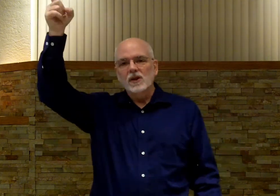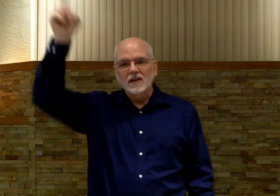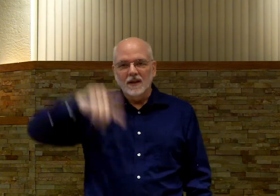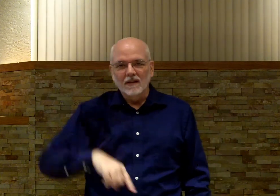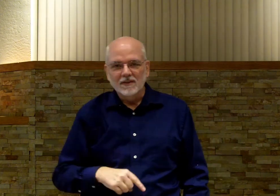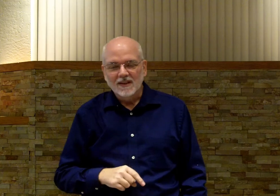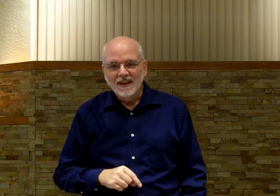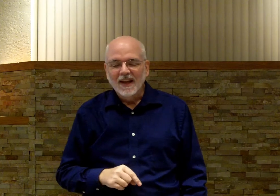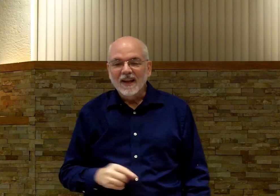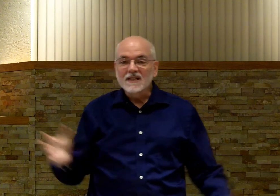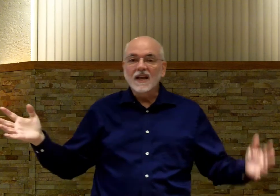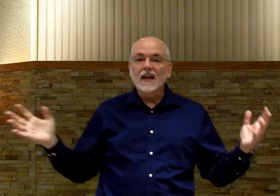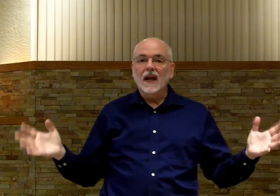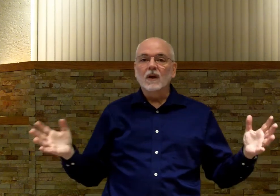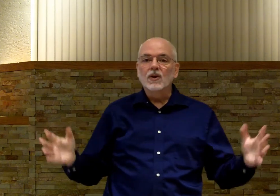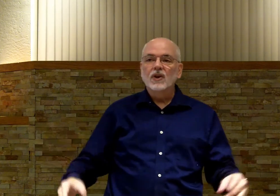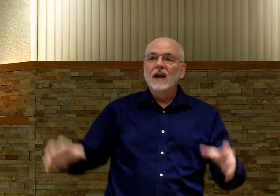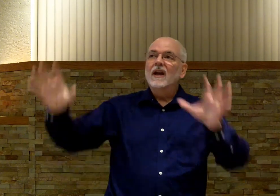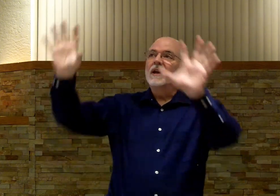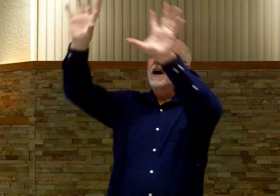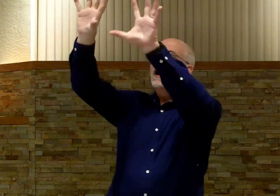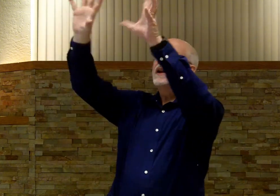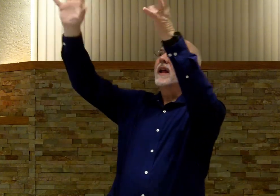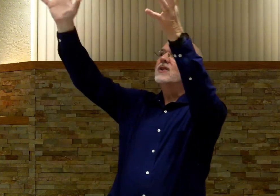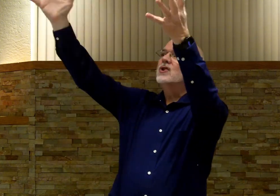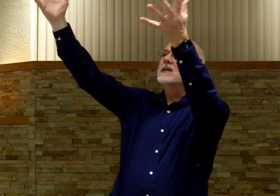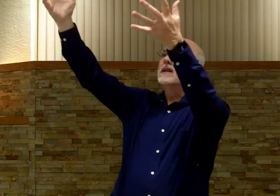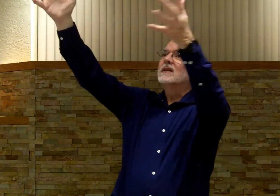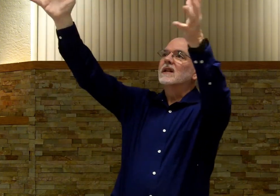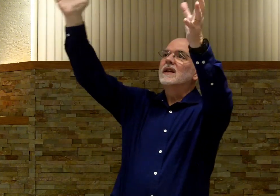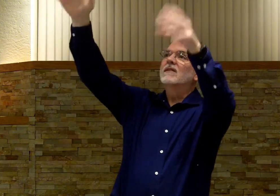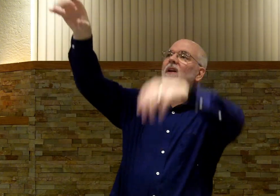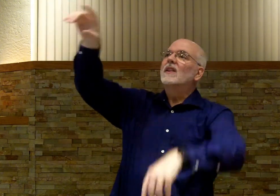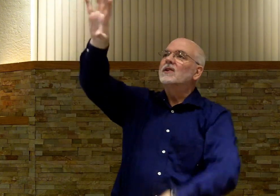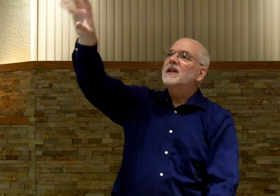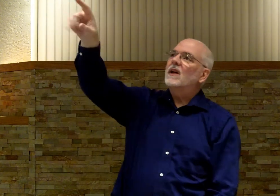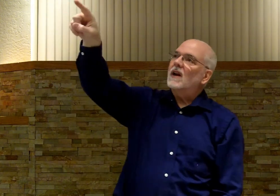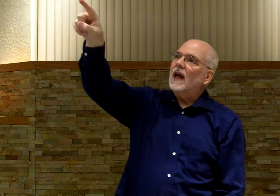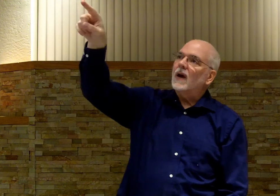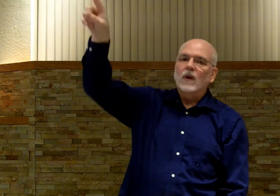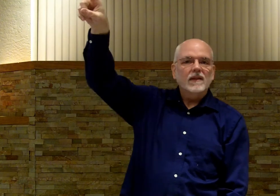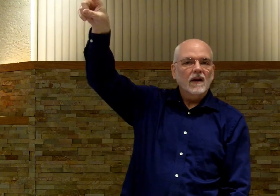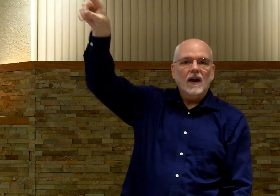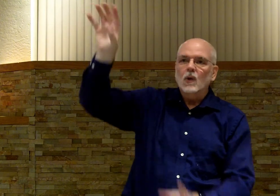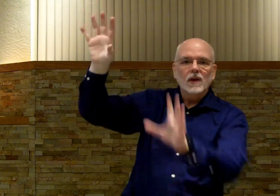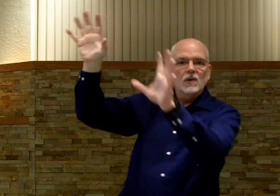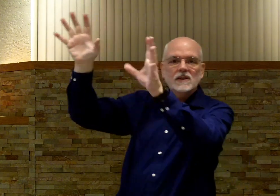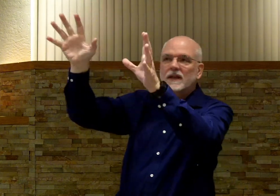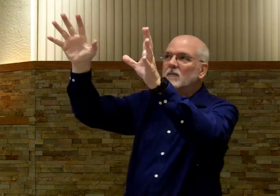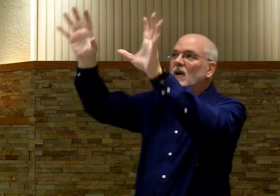Jesus lives. In sign language, God and Jesus live. They're sitting on a cloud right there. I don't know whether you can see them or